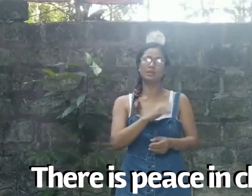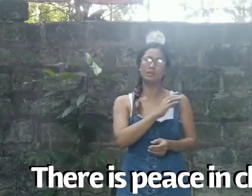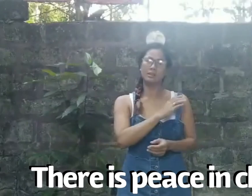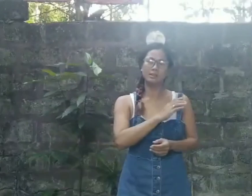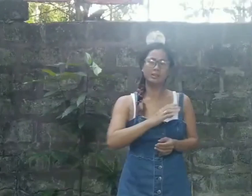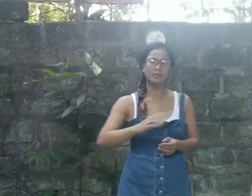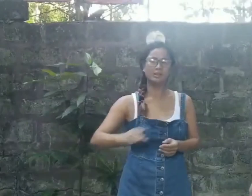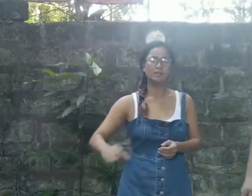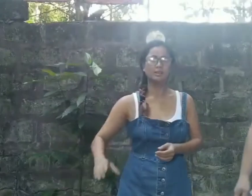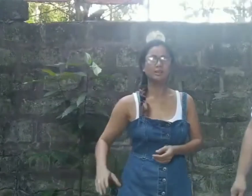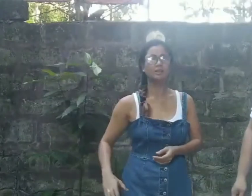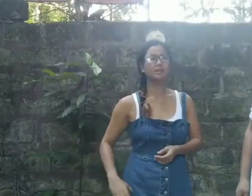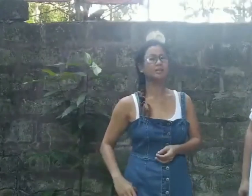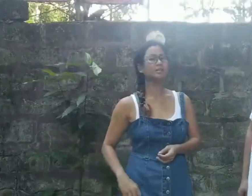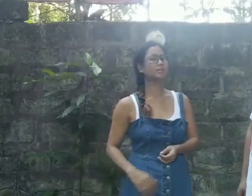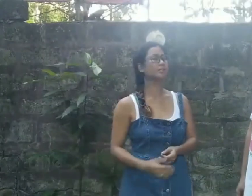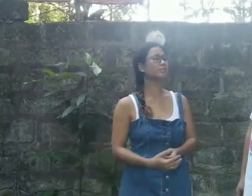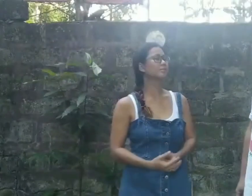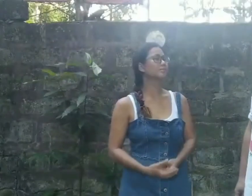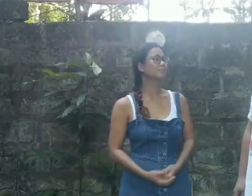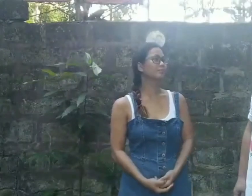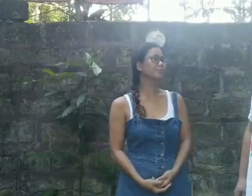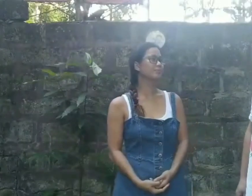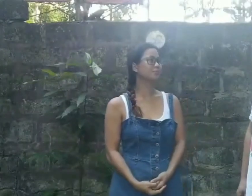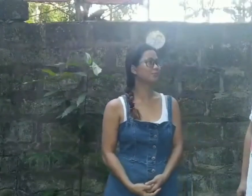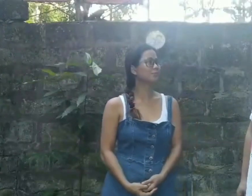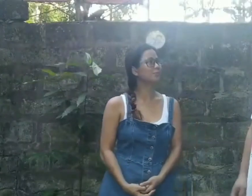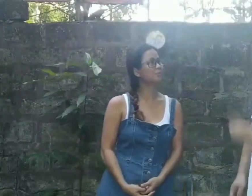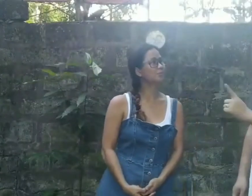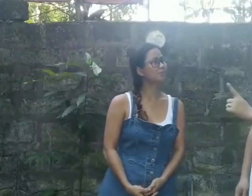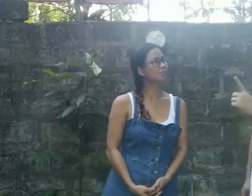gives us hope when we wake up gives us He a of